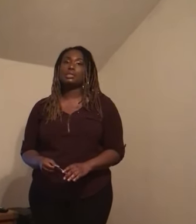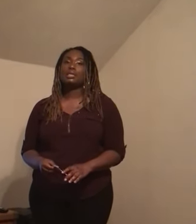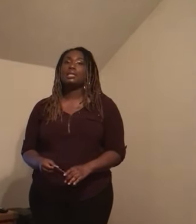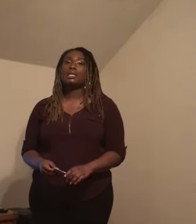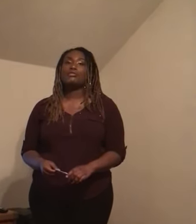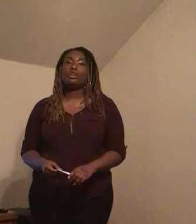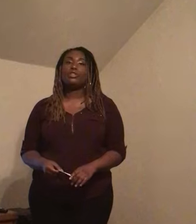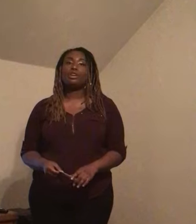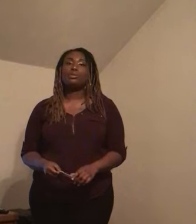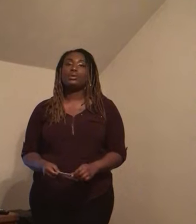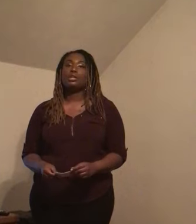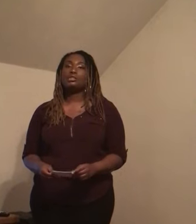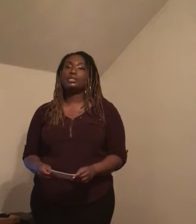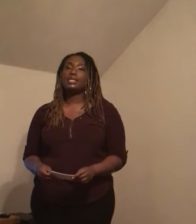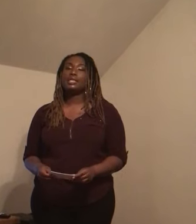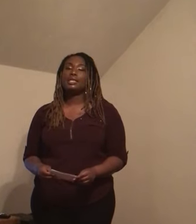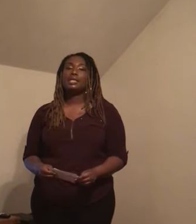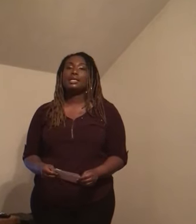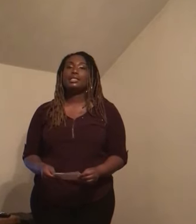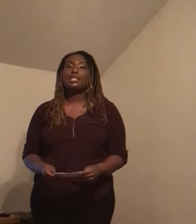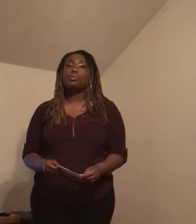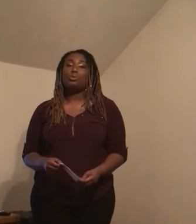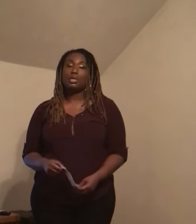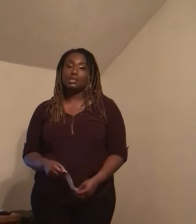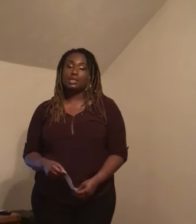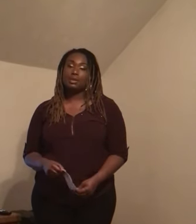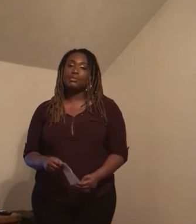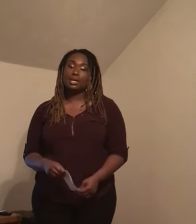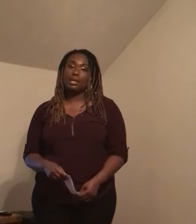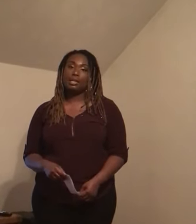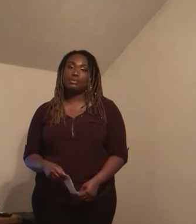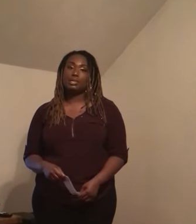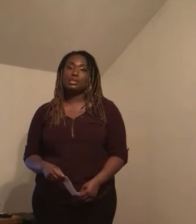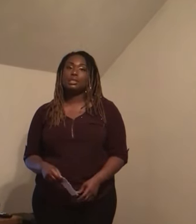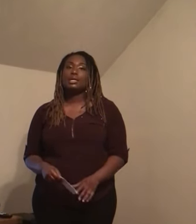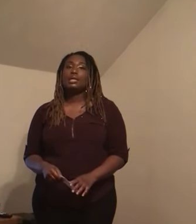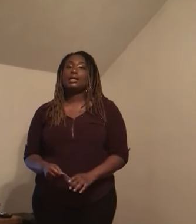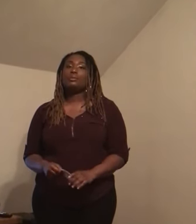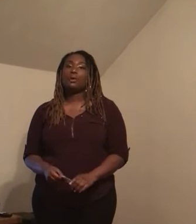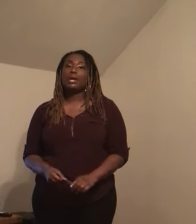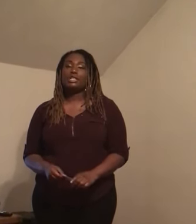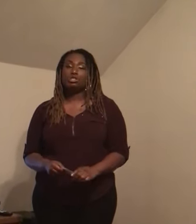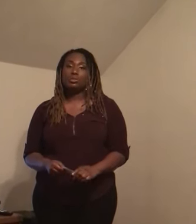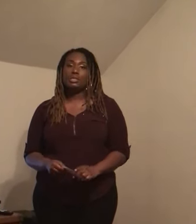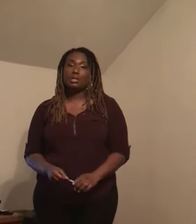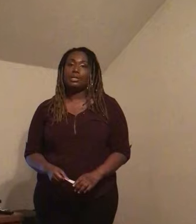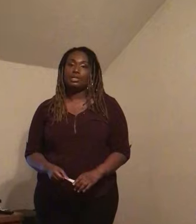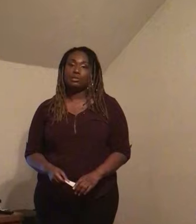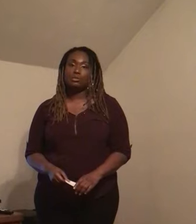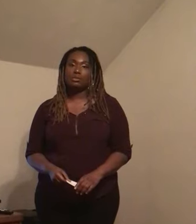can further help you understand the importance of sign language and why it should be taught in schools.